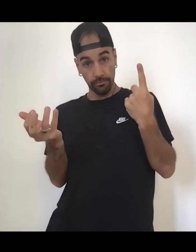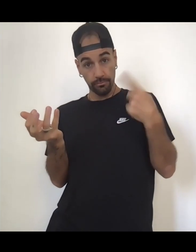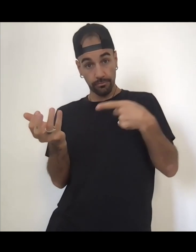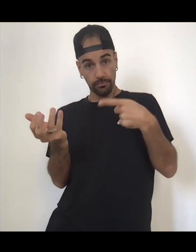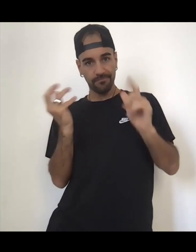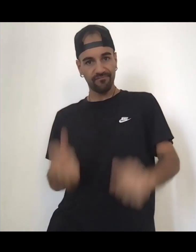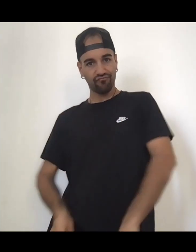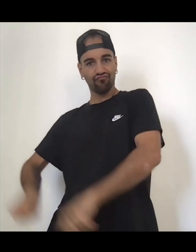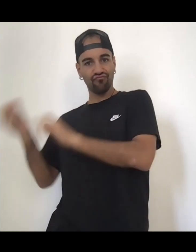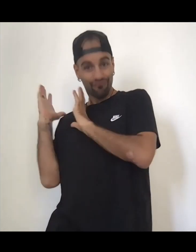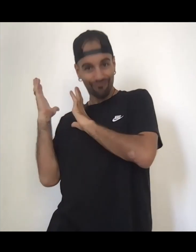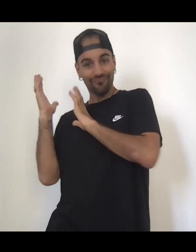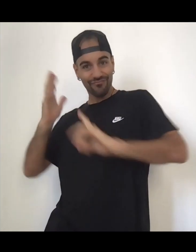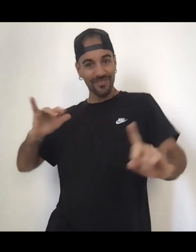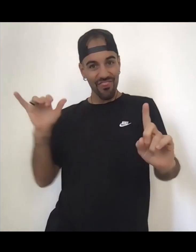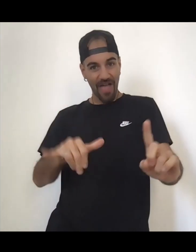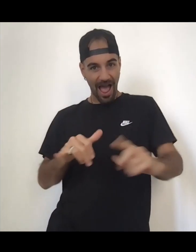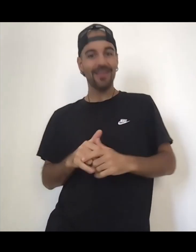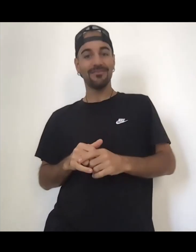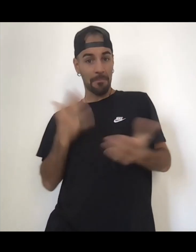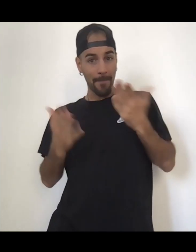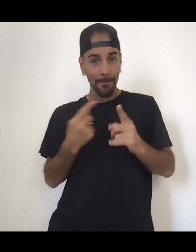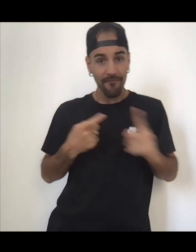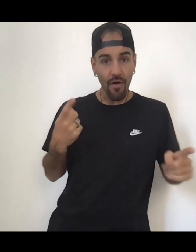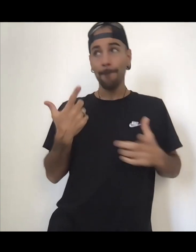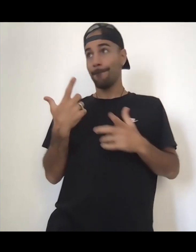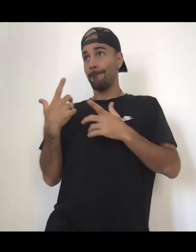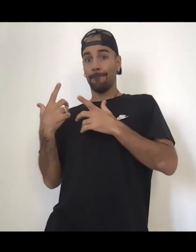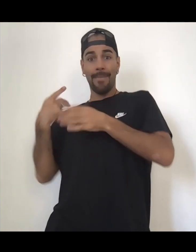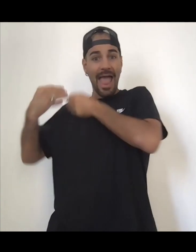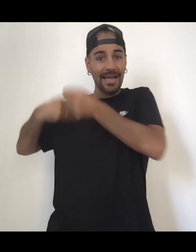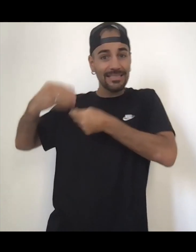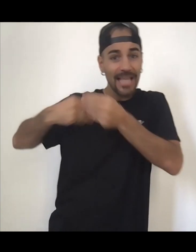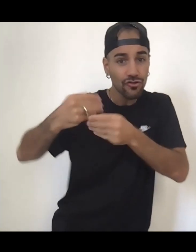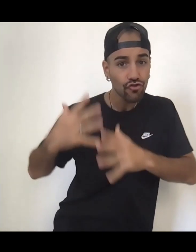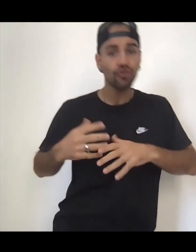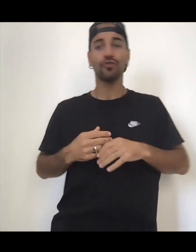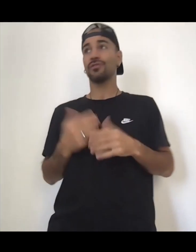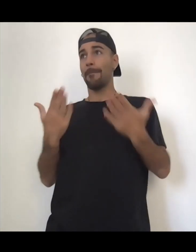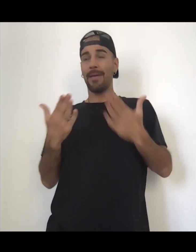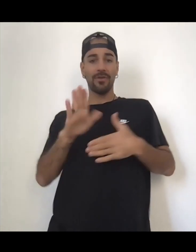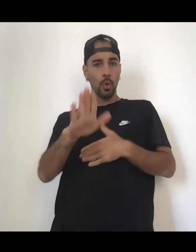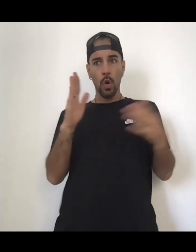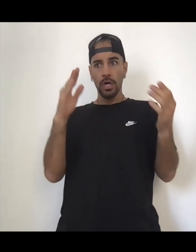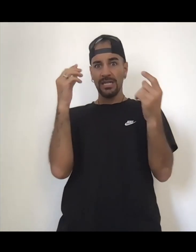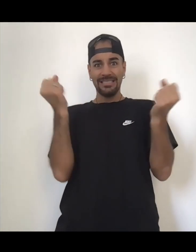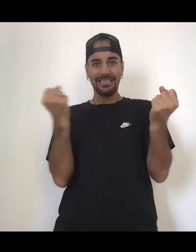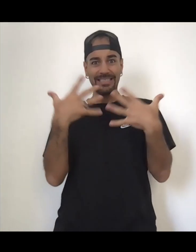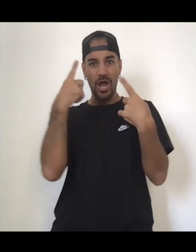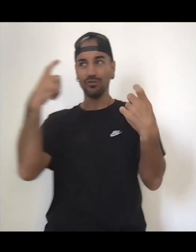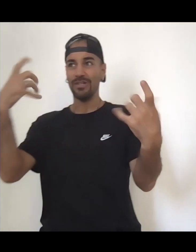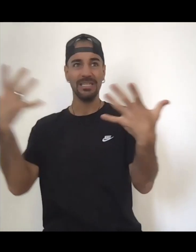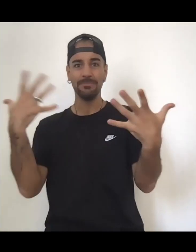traumas or these ancestral traumas or these nightmares, heartbreaks, fears, these